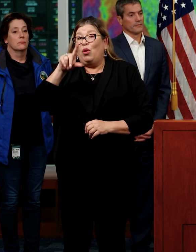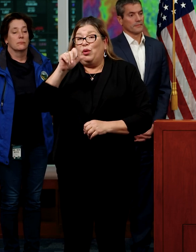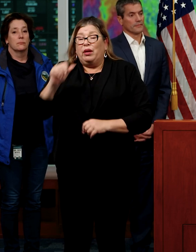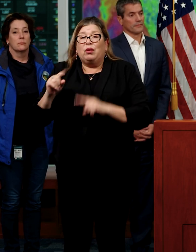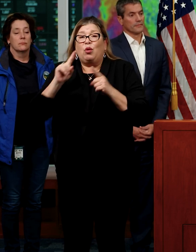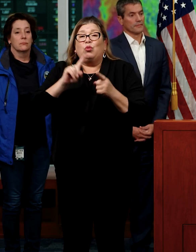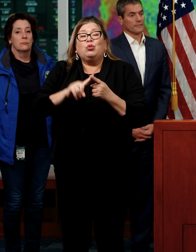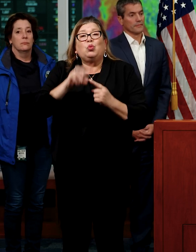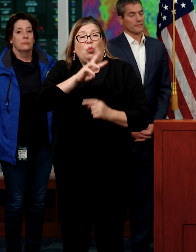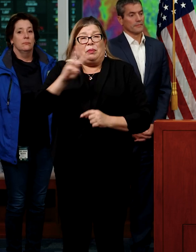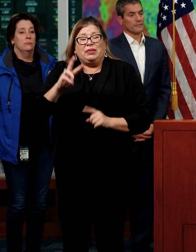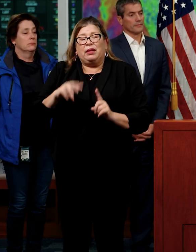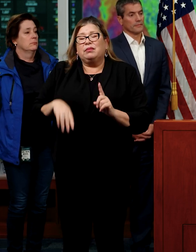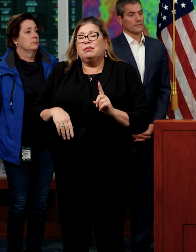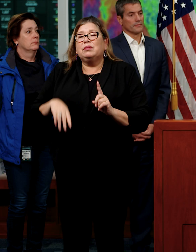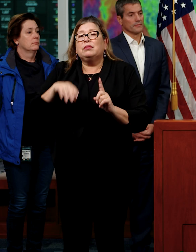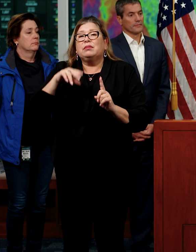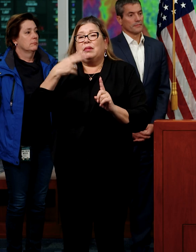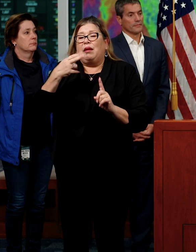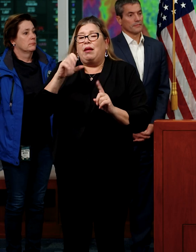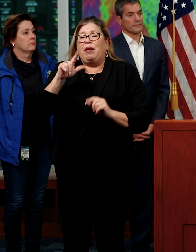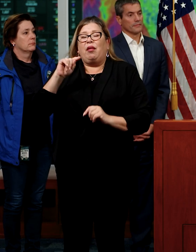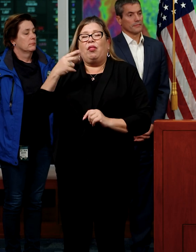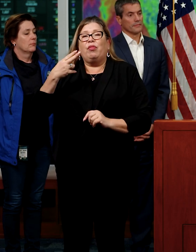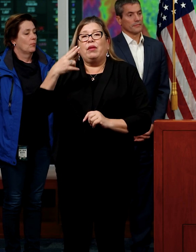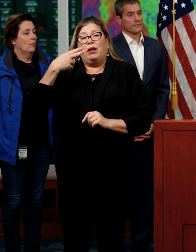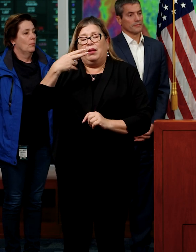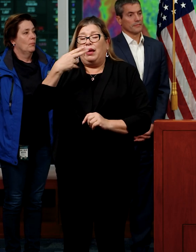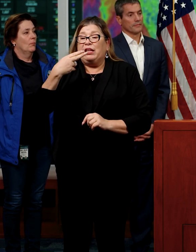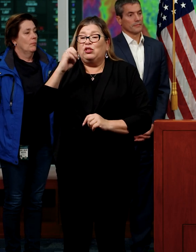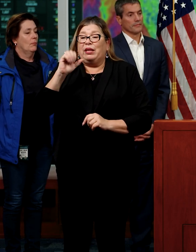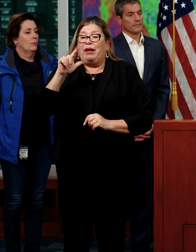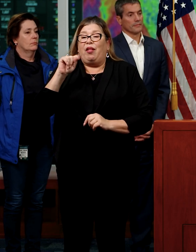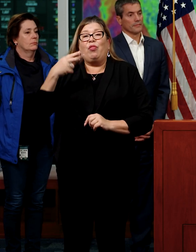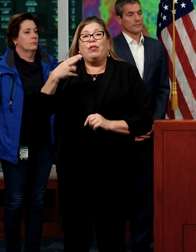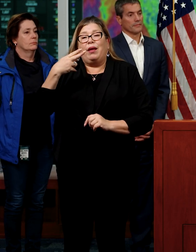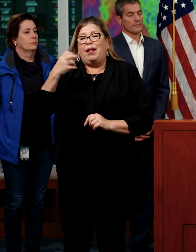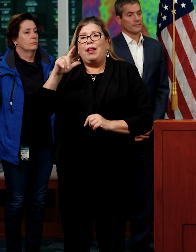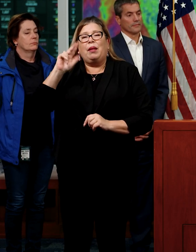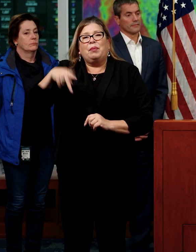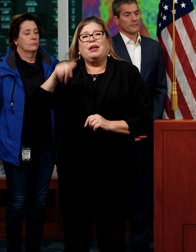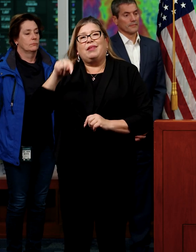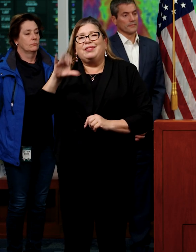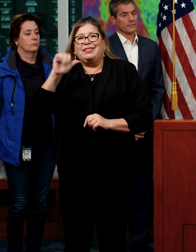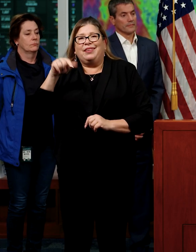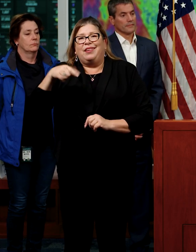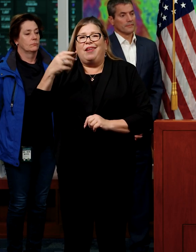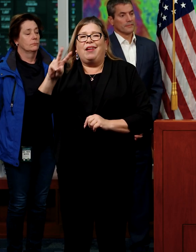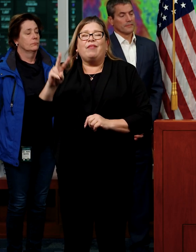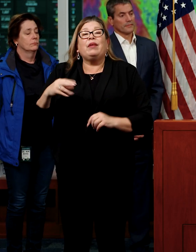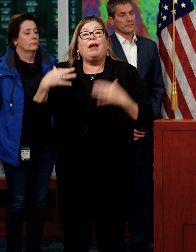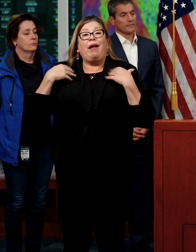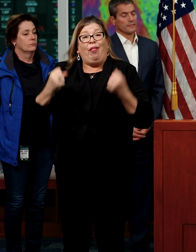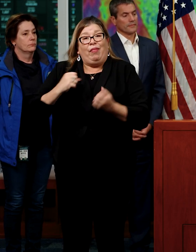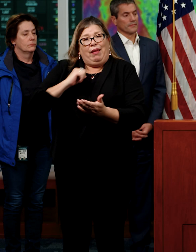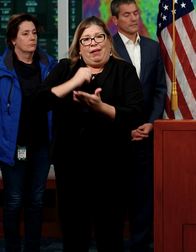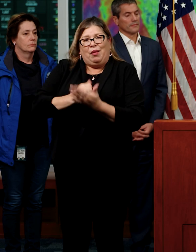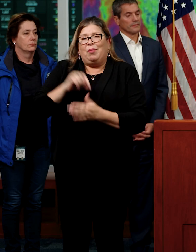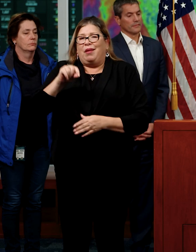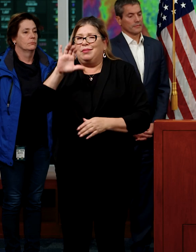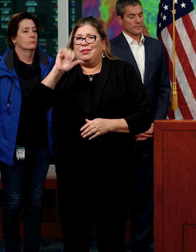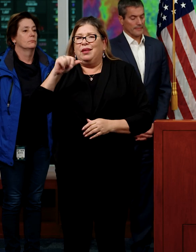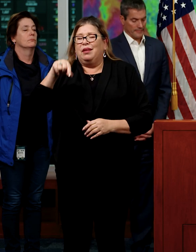www.healthhelp.ca.gov. The California Health and Human Services also